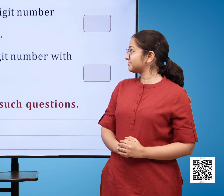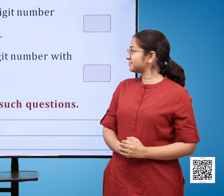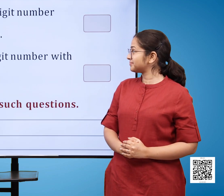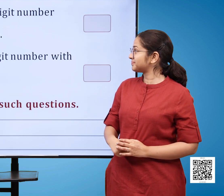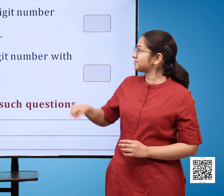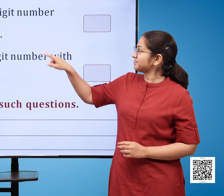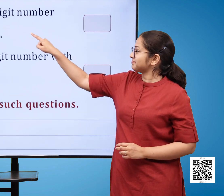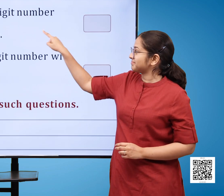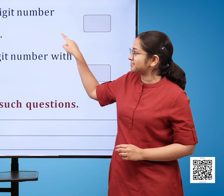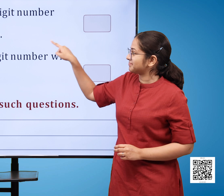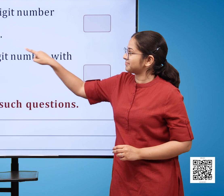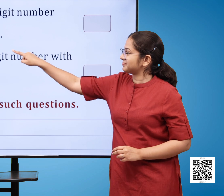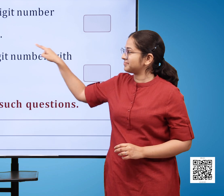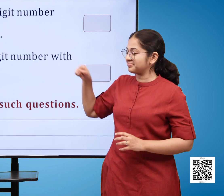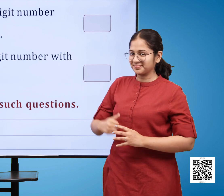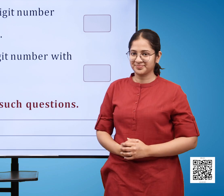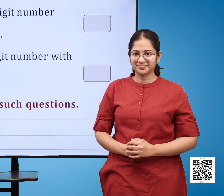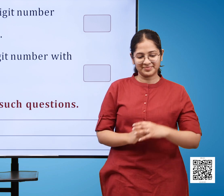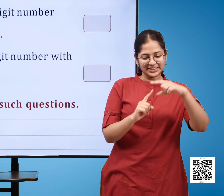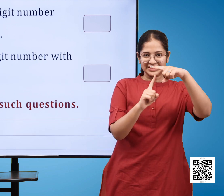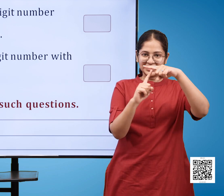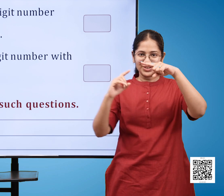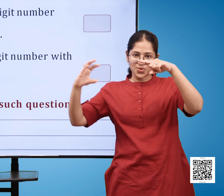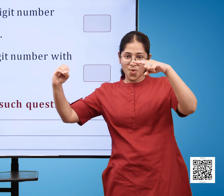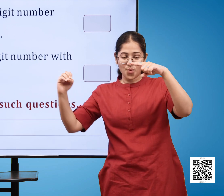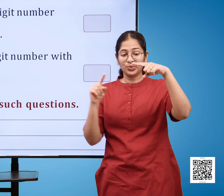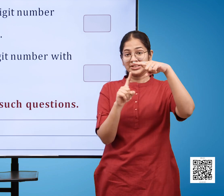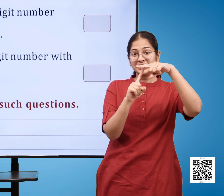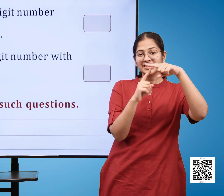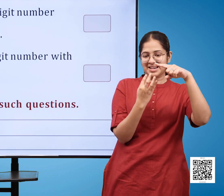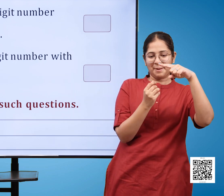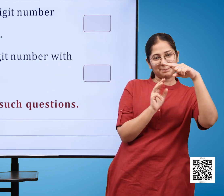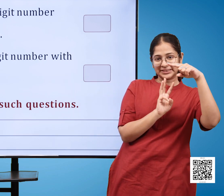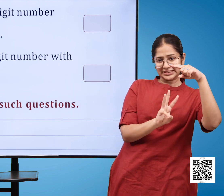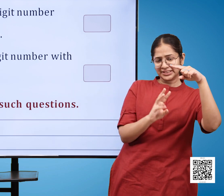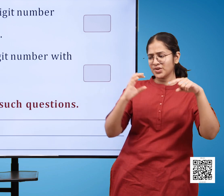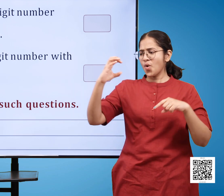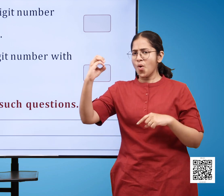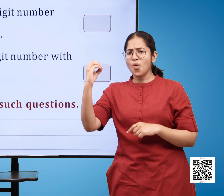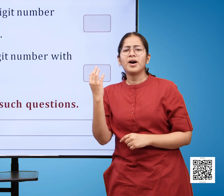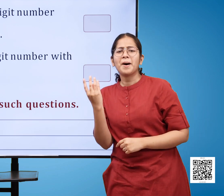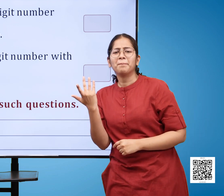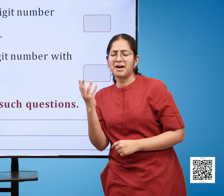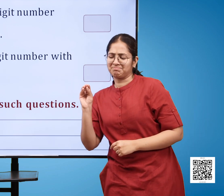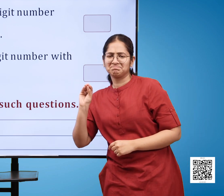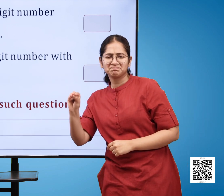E I am the smallest two digit number with three at the tens place